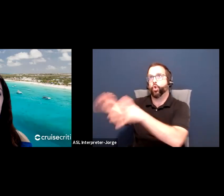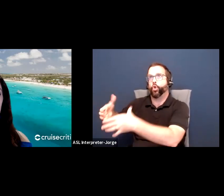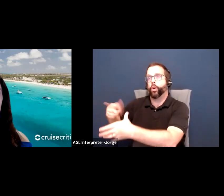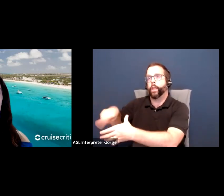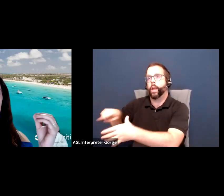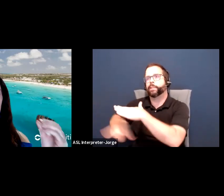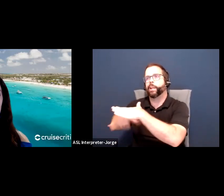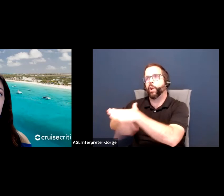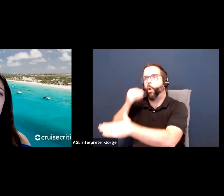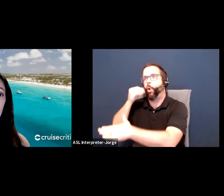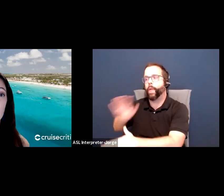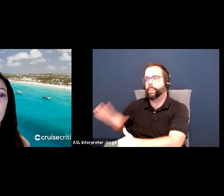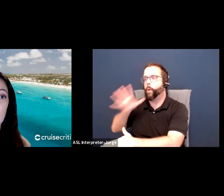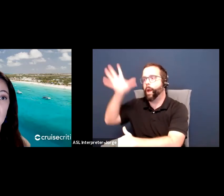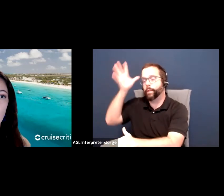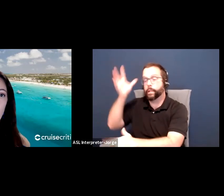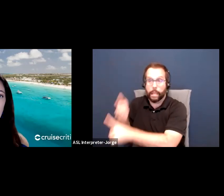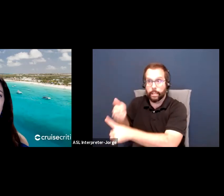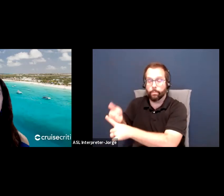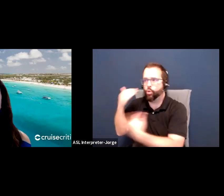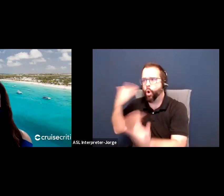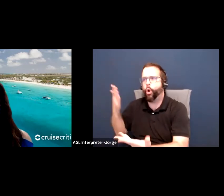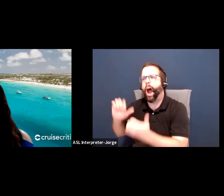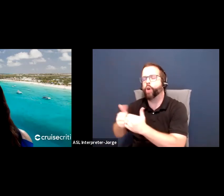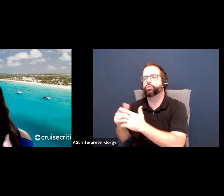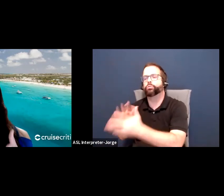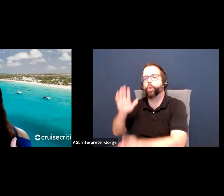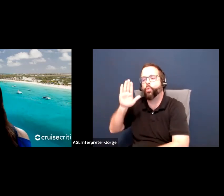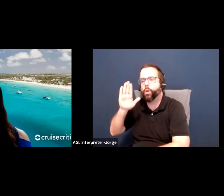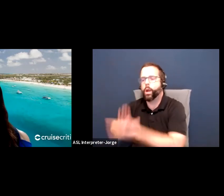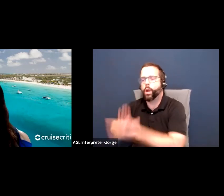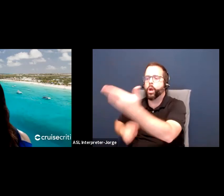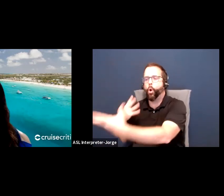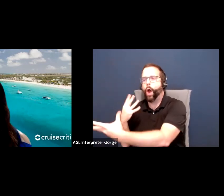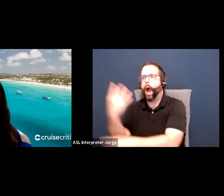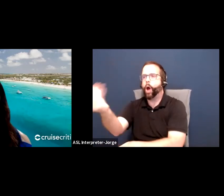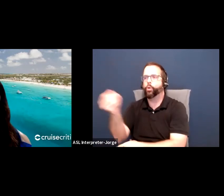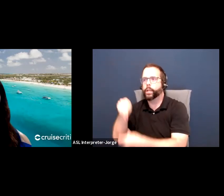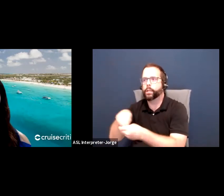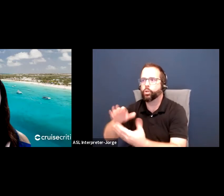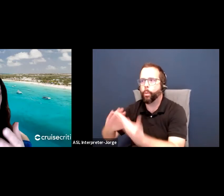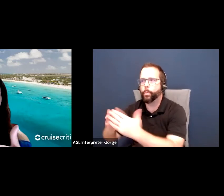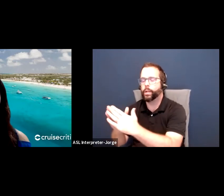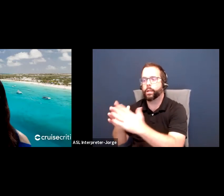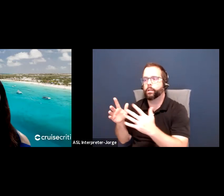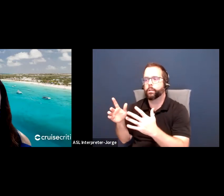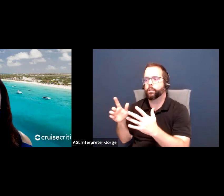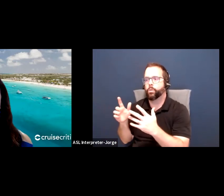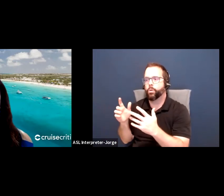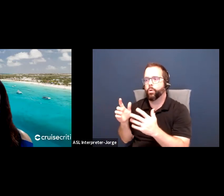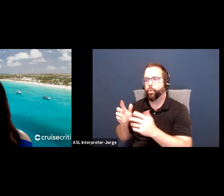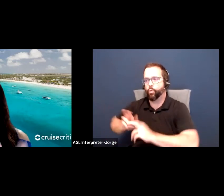into the community with the greatest degree of independence they want. That may be what the gap is, and that's what we'd put there.